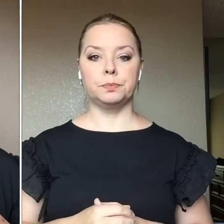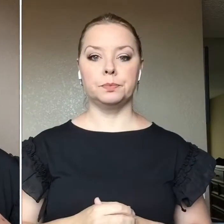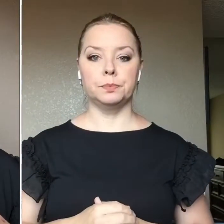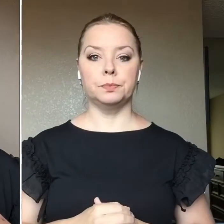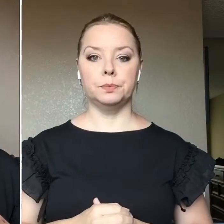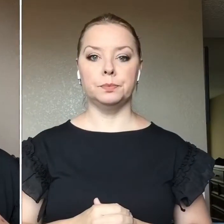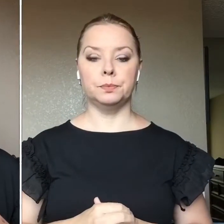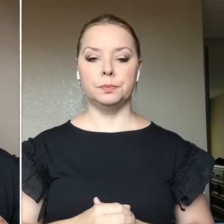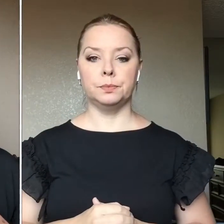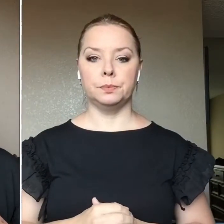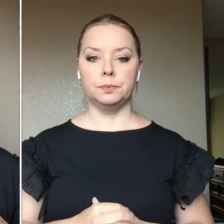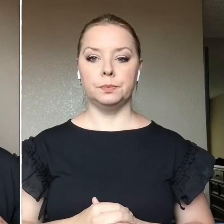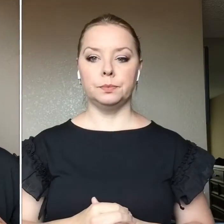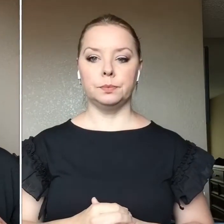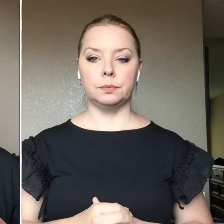coverage.